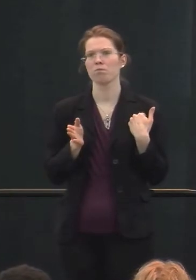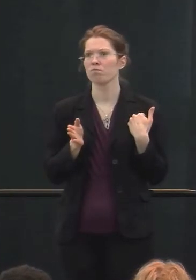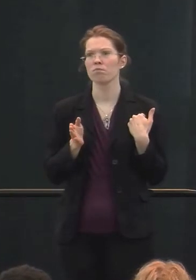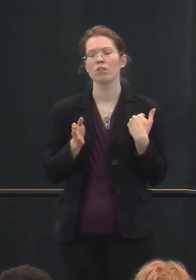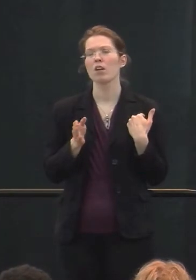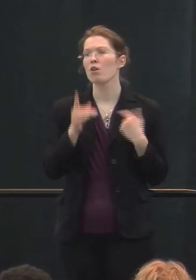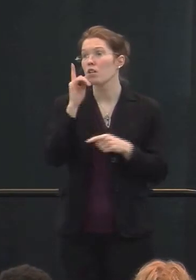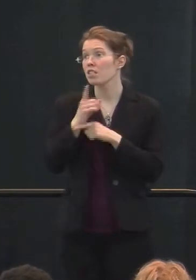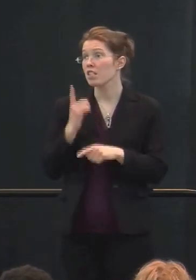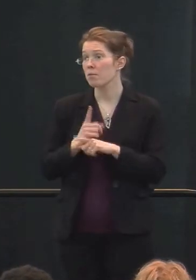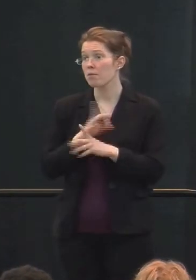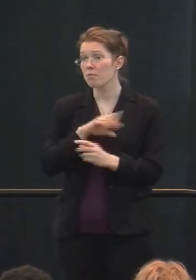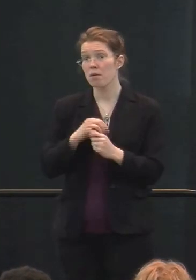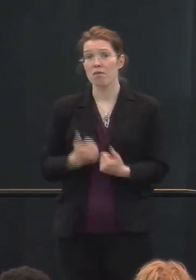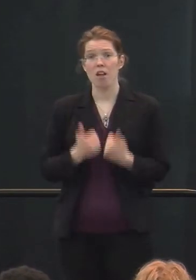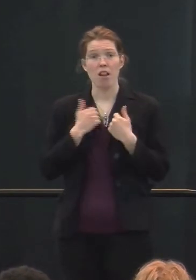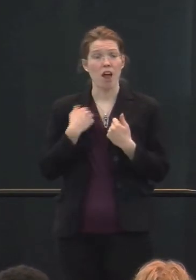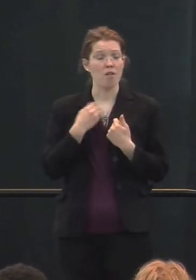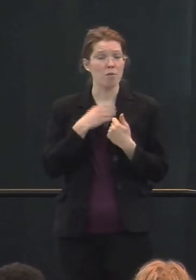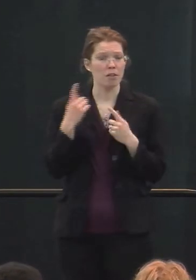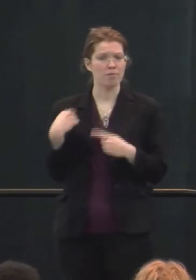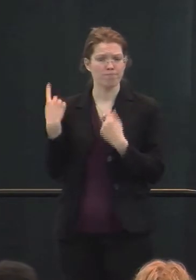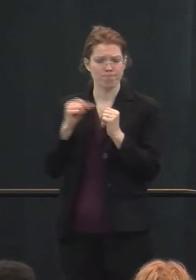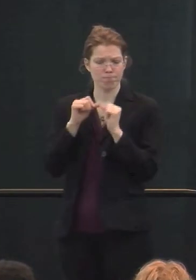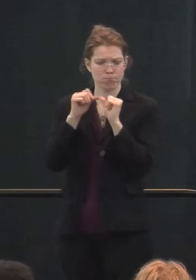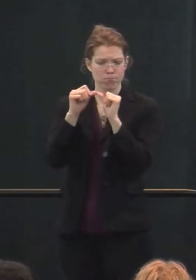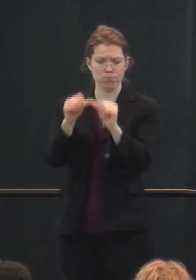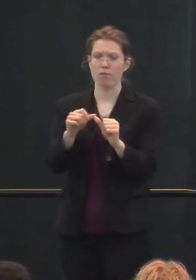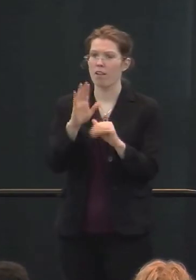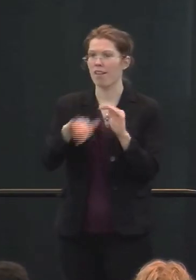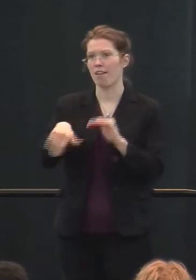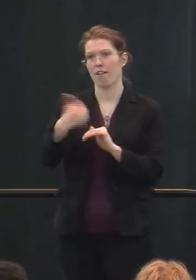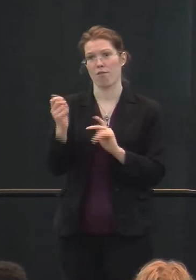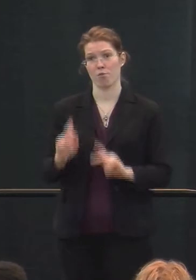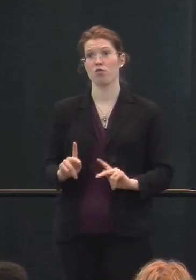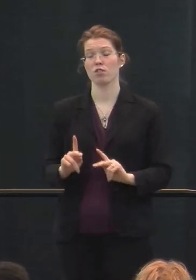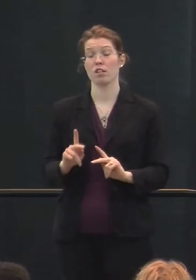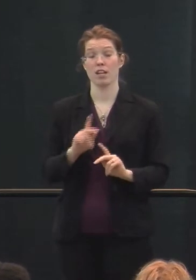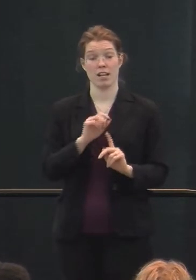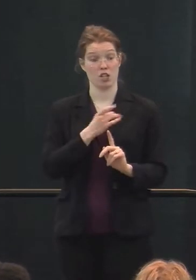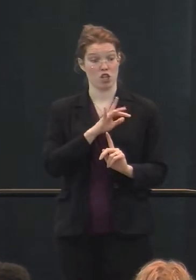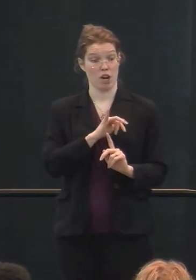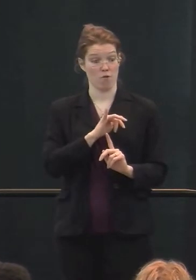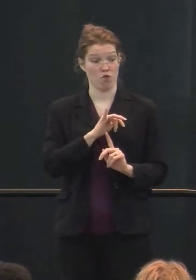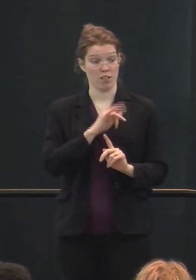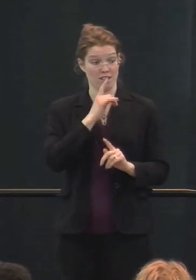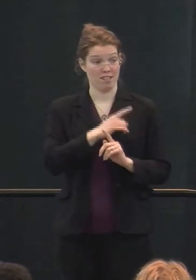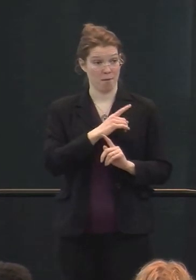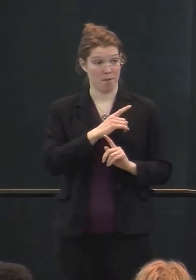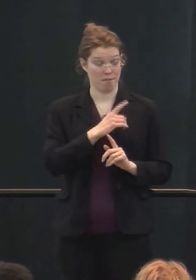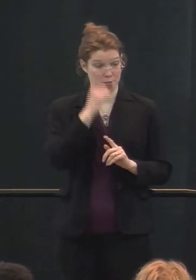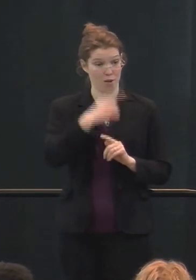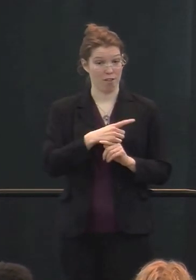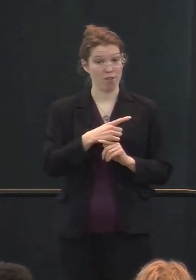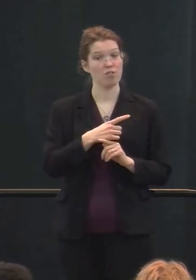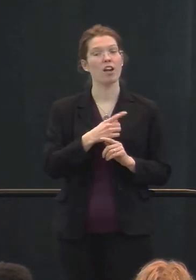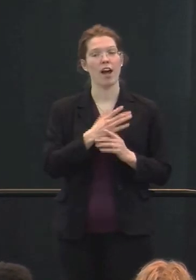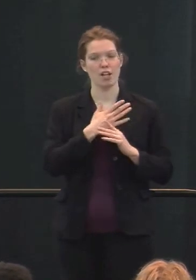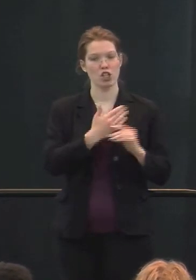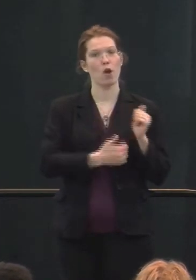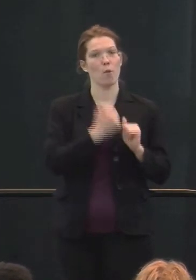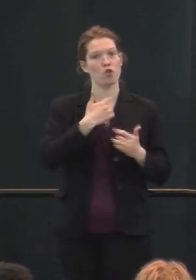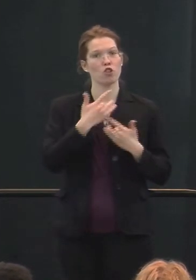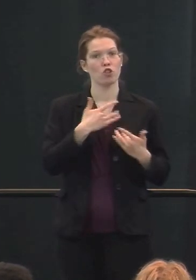Siblings will be in the lives of family members longer than any other person, and as Jeffrey's sibling, I share most of the concerns